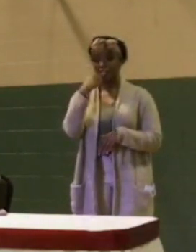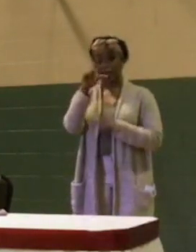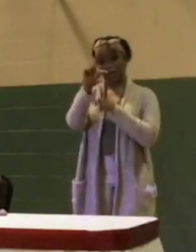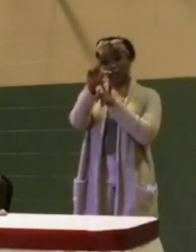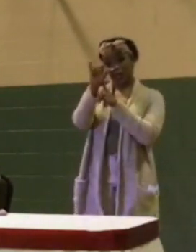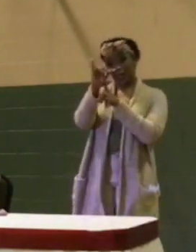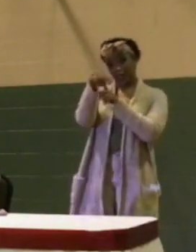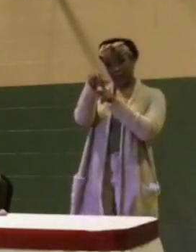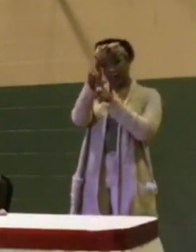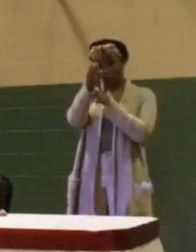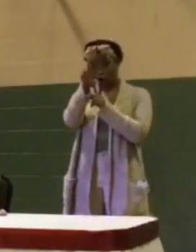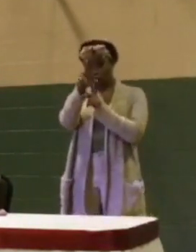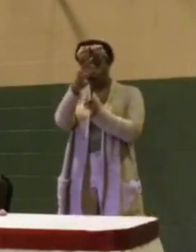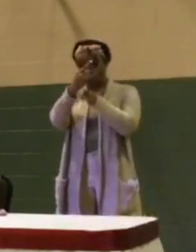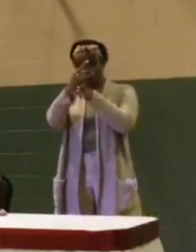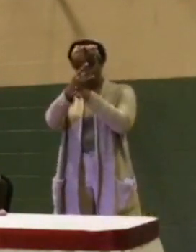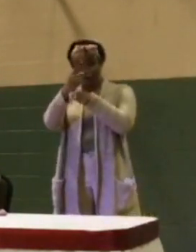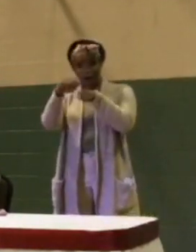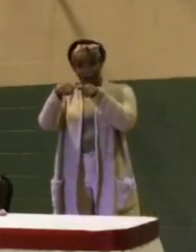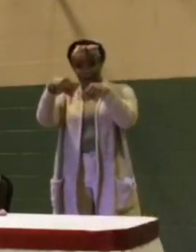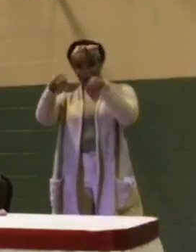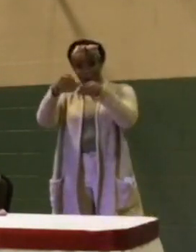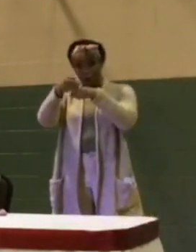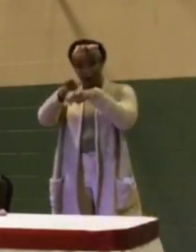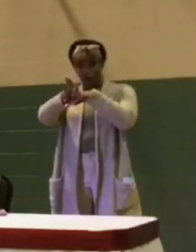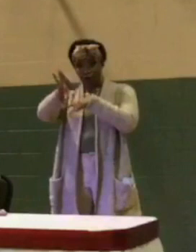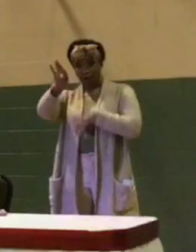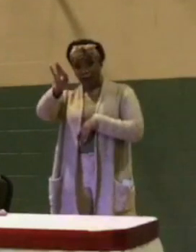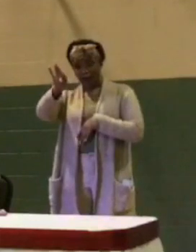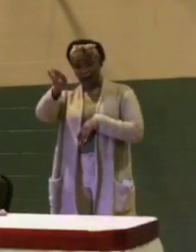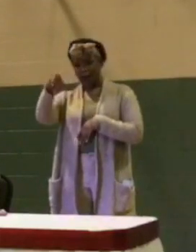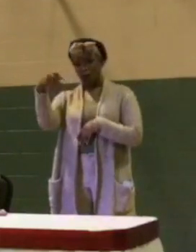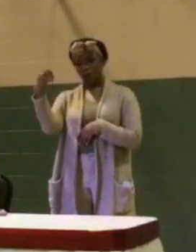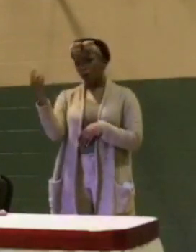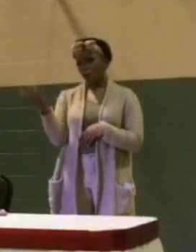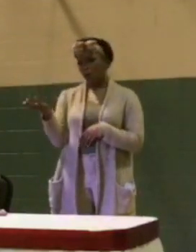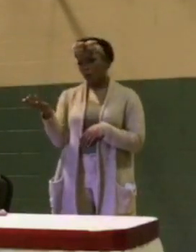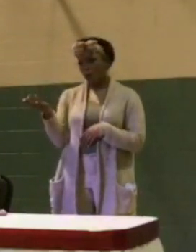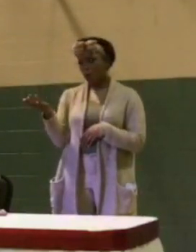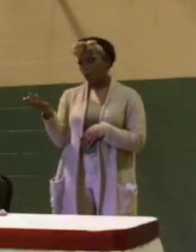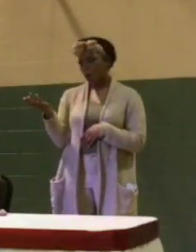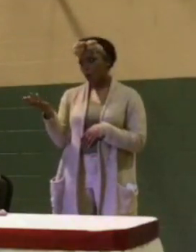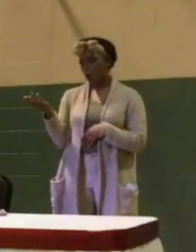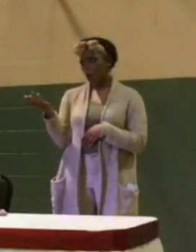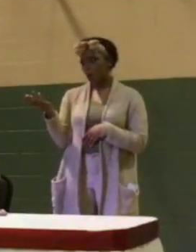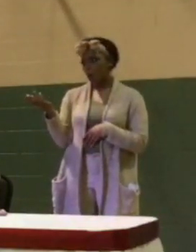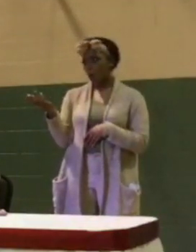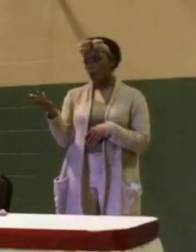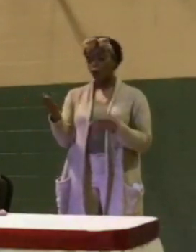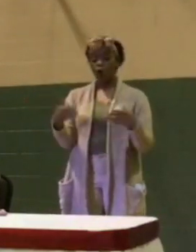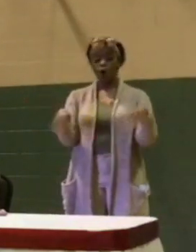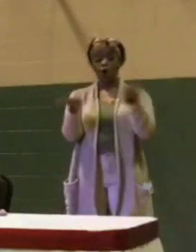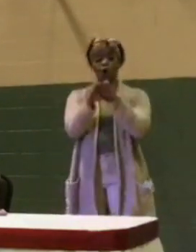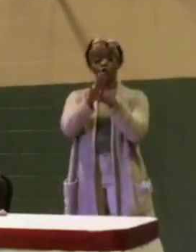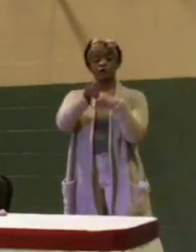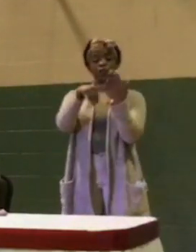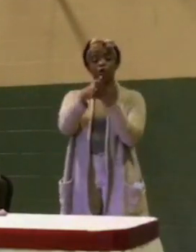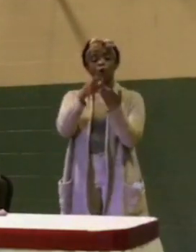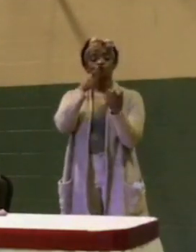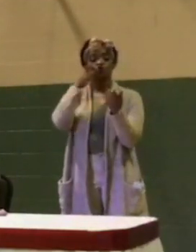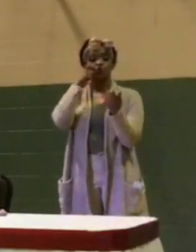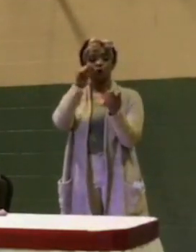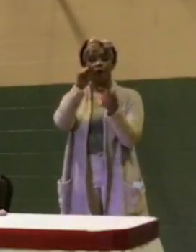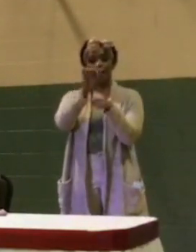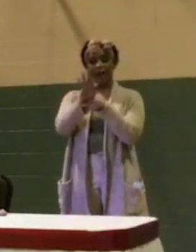be closed, I mean sold after 9 o'clock, or closing the entire liquor store down at 9 o'clock?